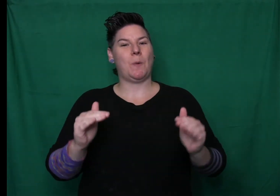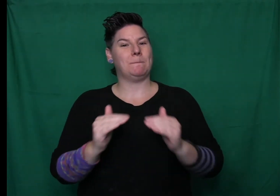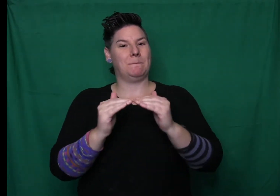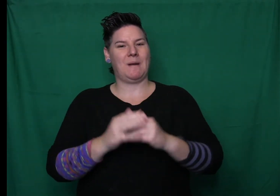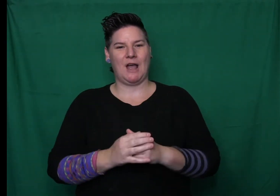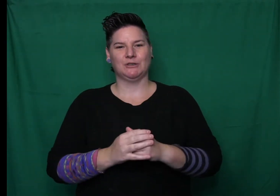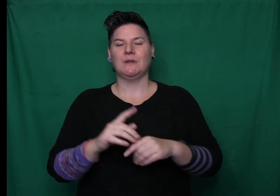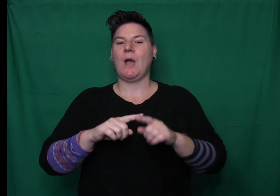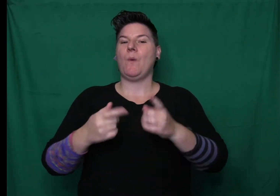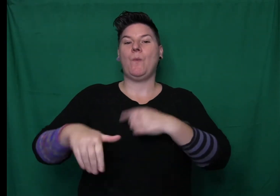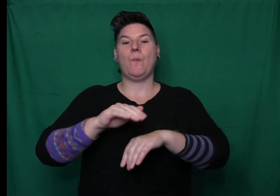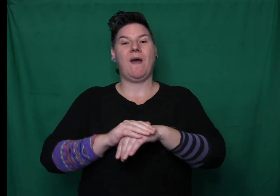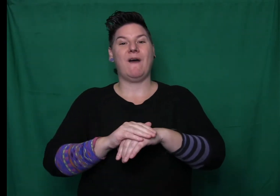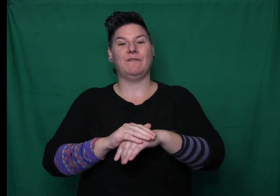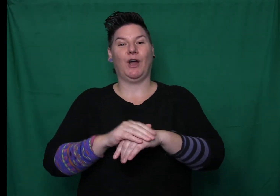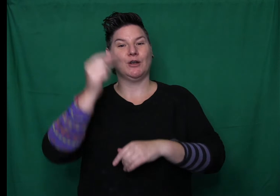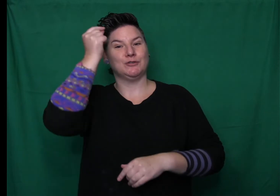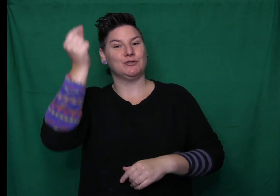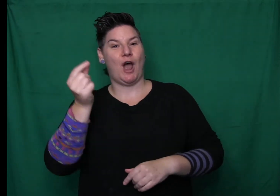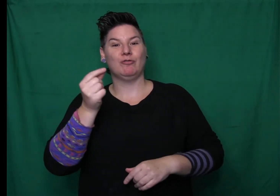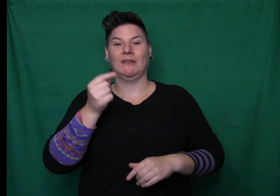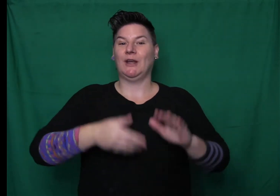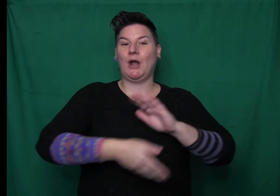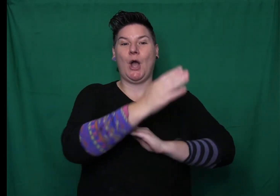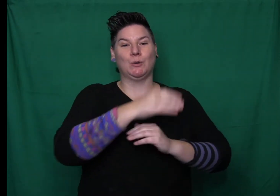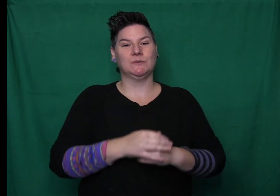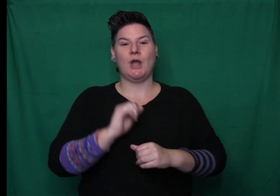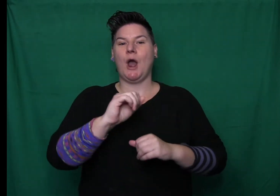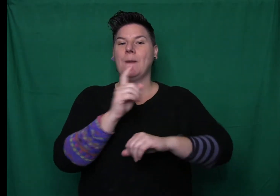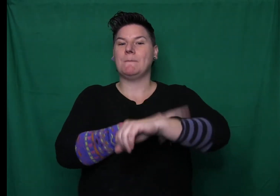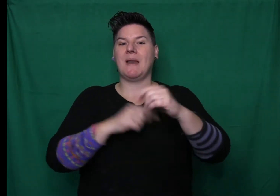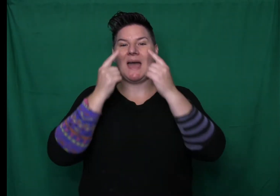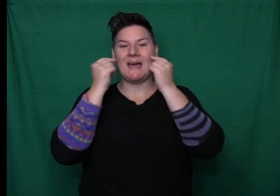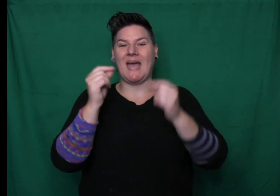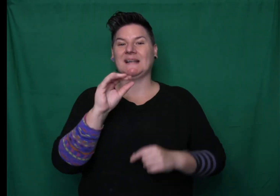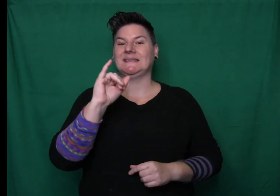socks don't match. And wherever Dorry goes, her black cat kink goes with her.